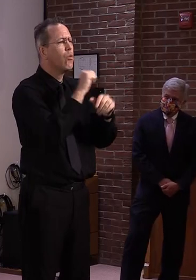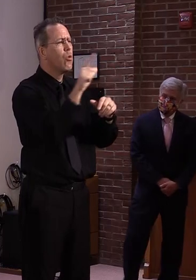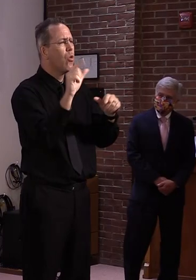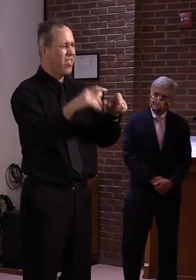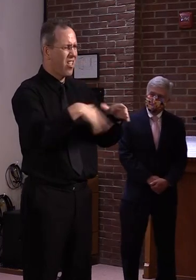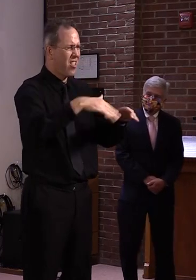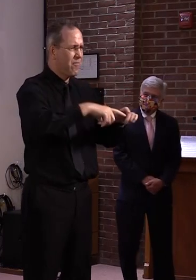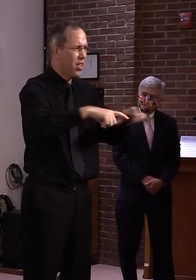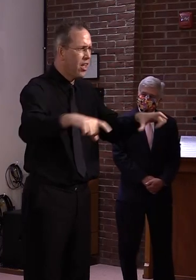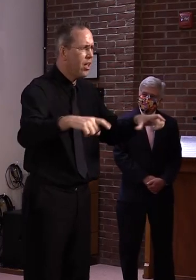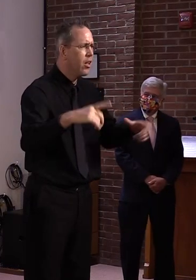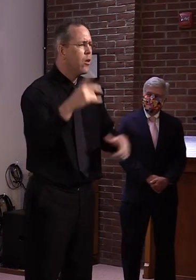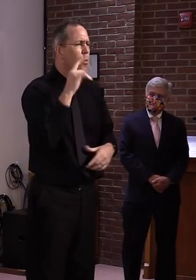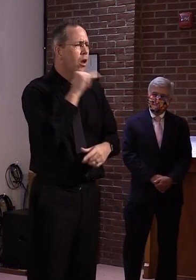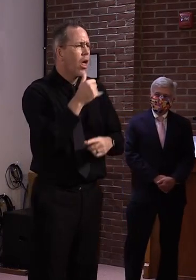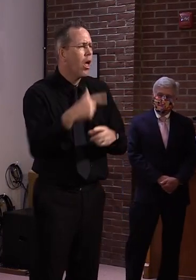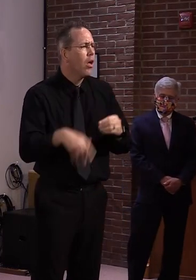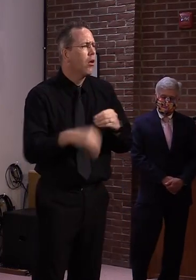see what they have to say. Okay.